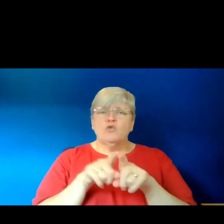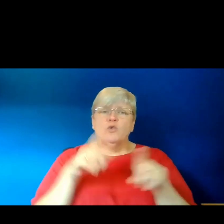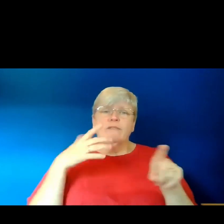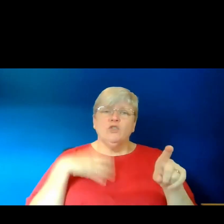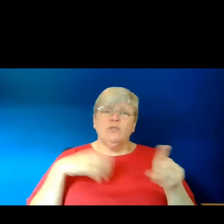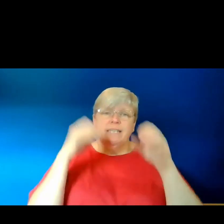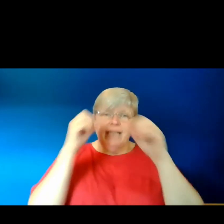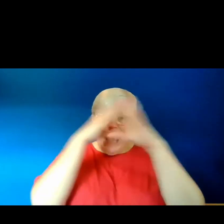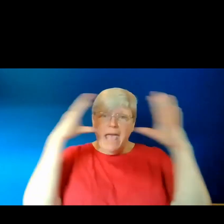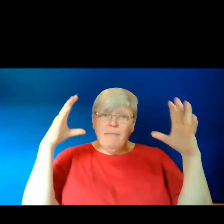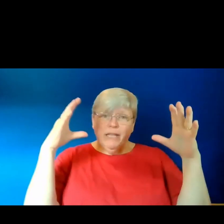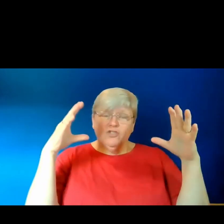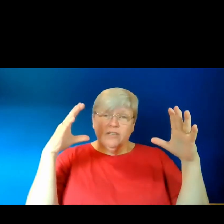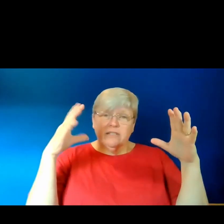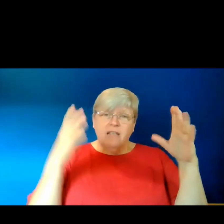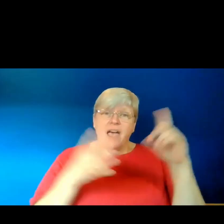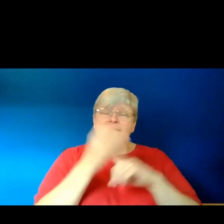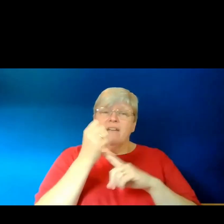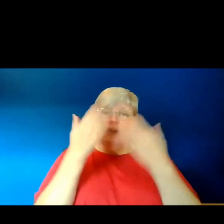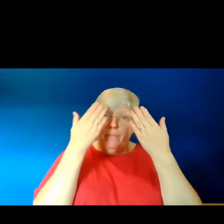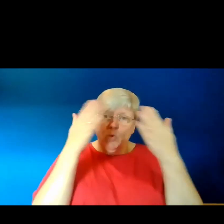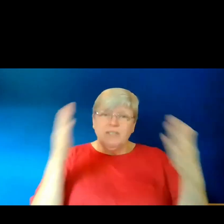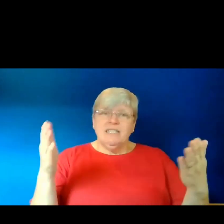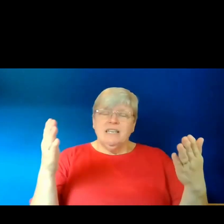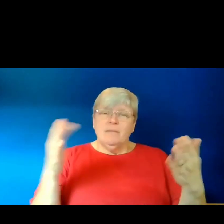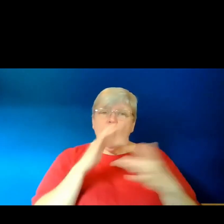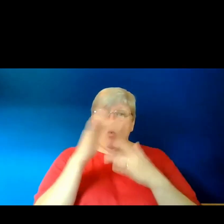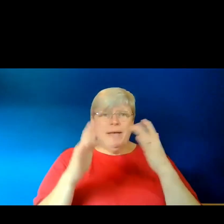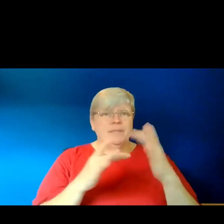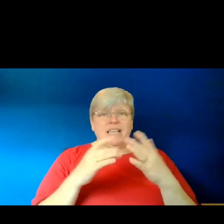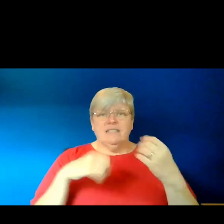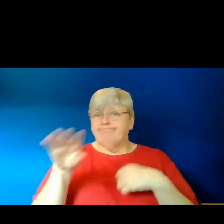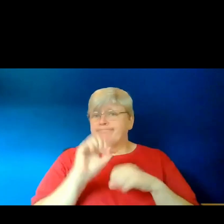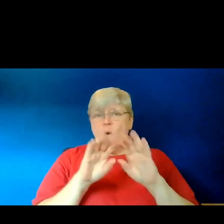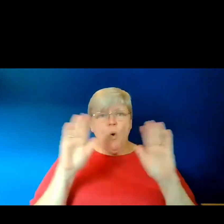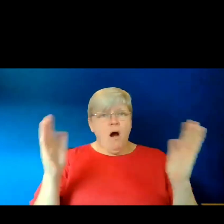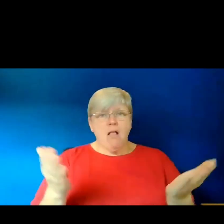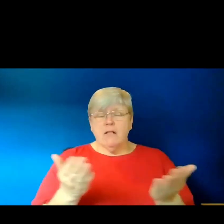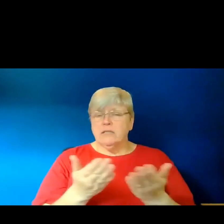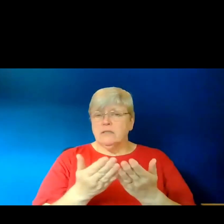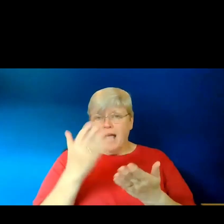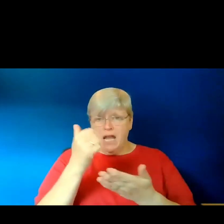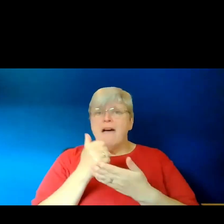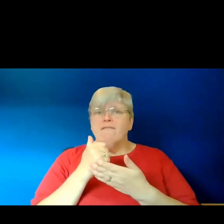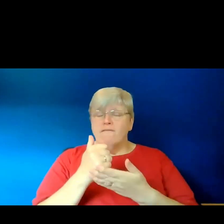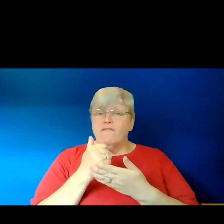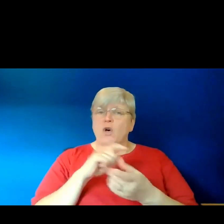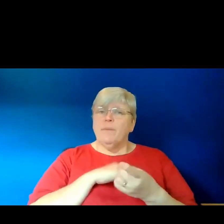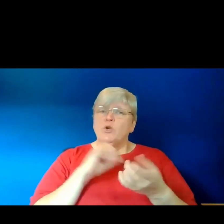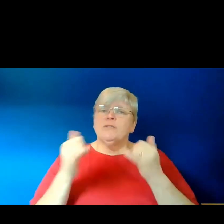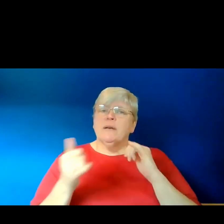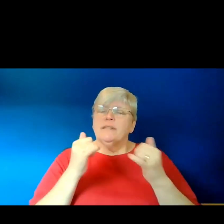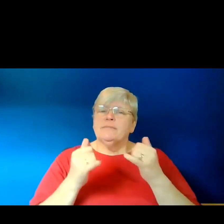inspiration, I found that museum websites worldwide can be quite helpful because sometimes you can view